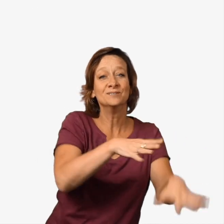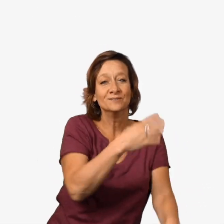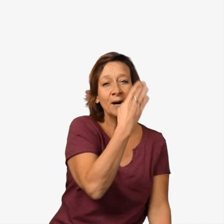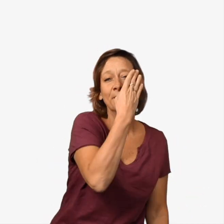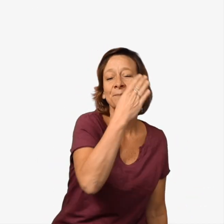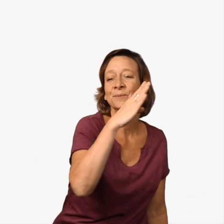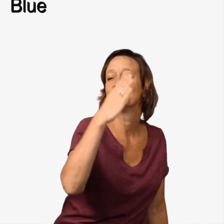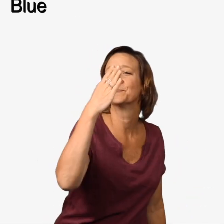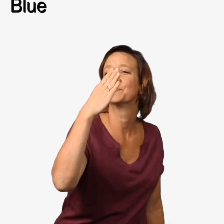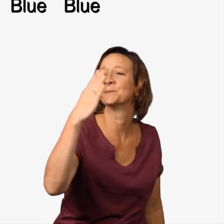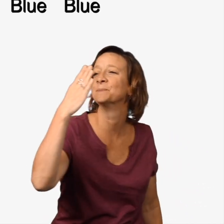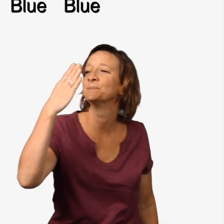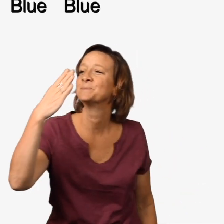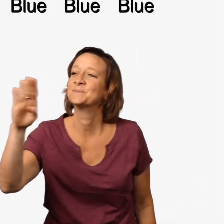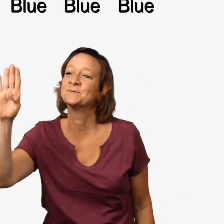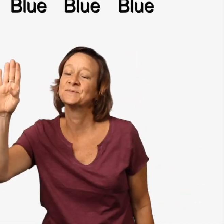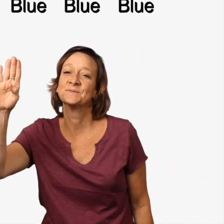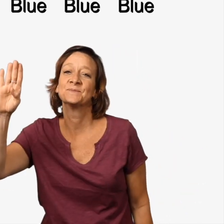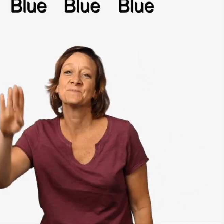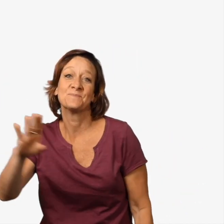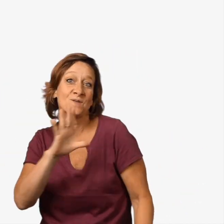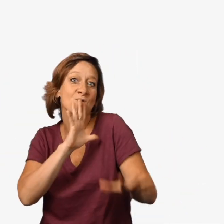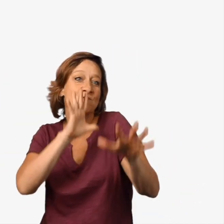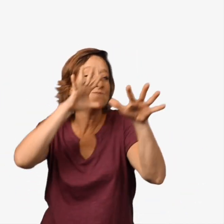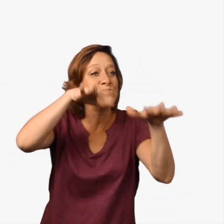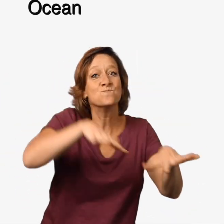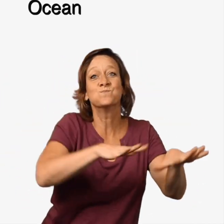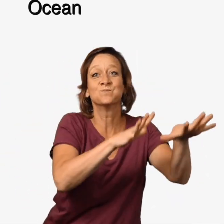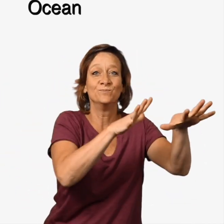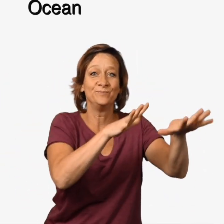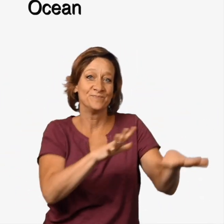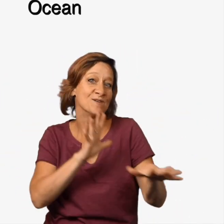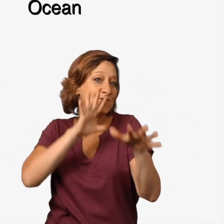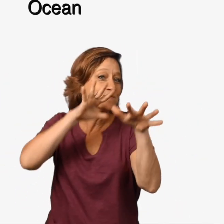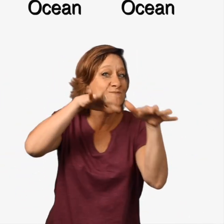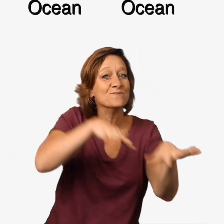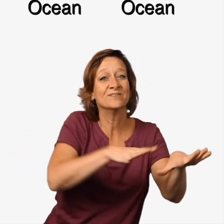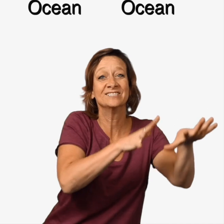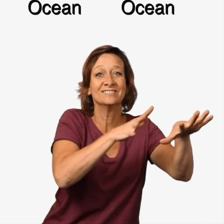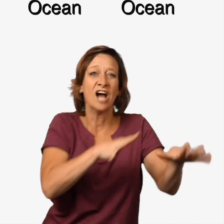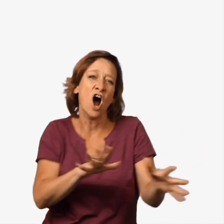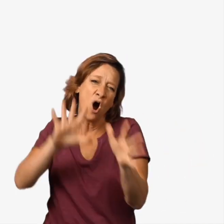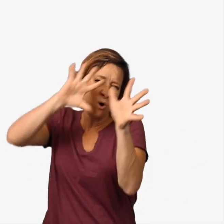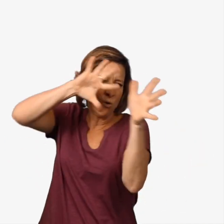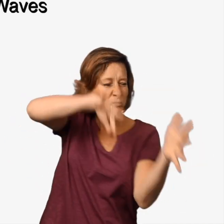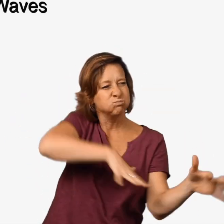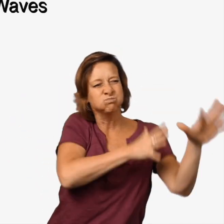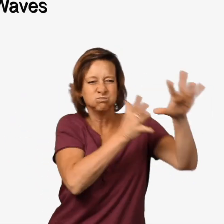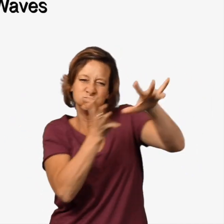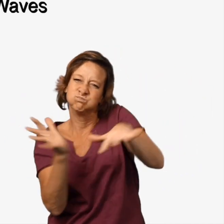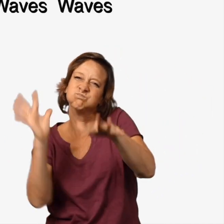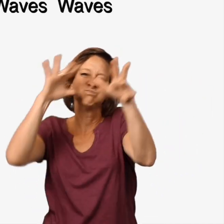Blue, blue, blue. Ocean, ocean. Waves, waves, waves.